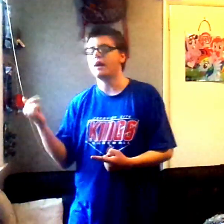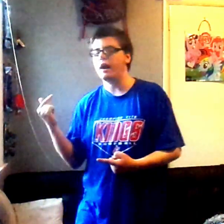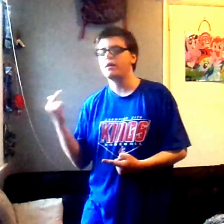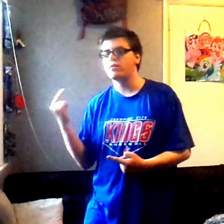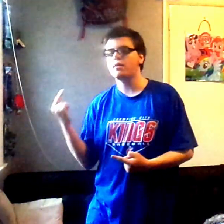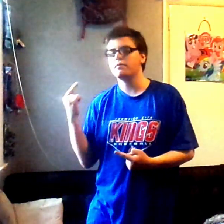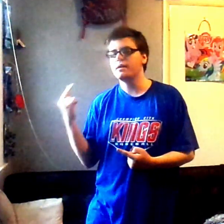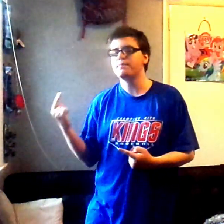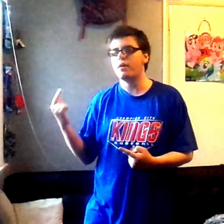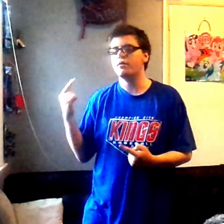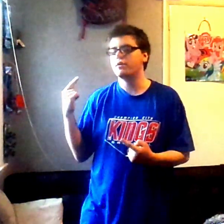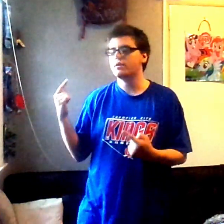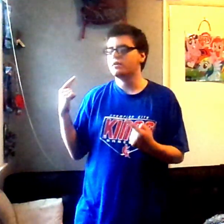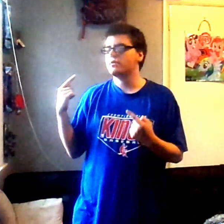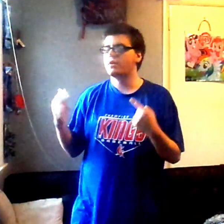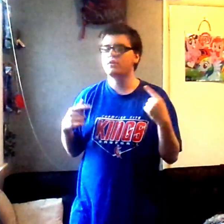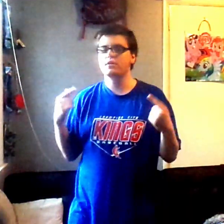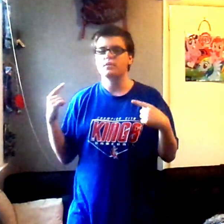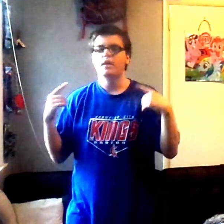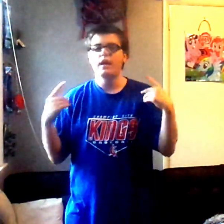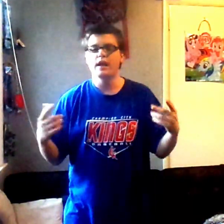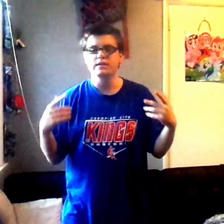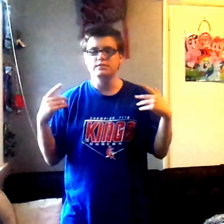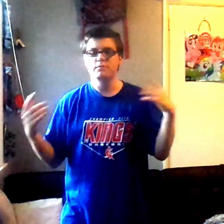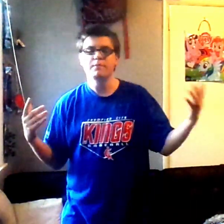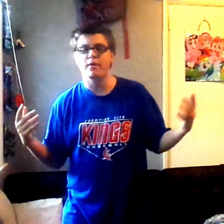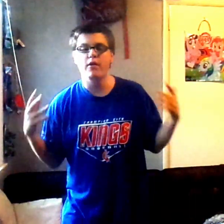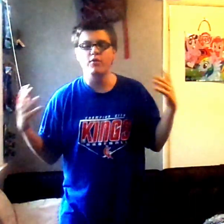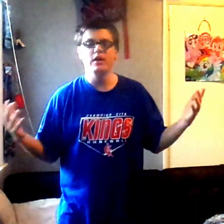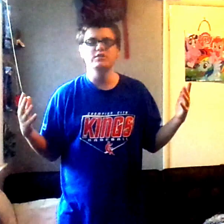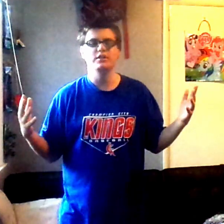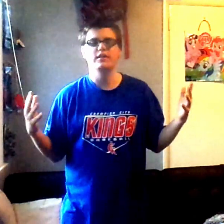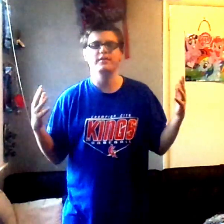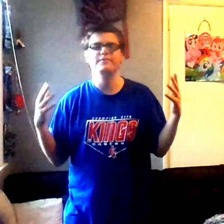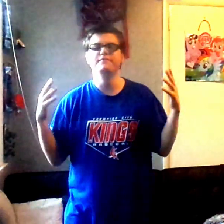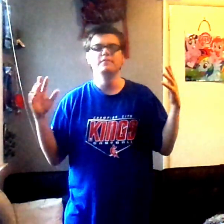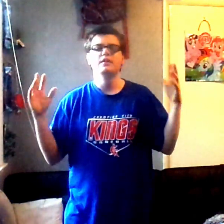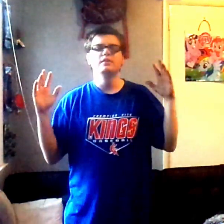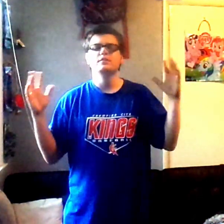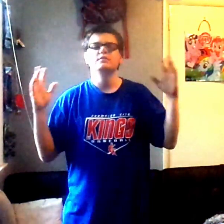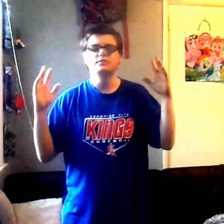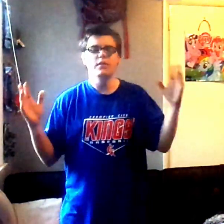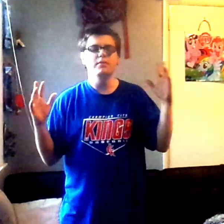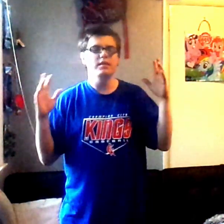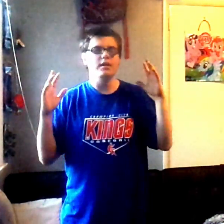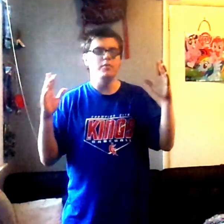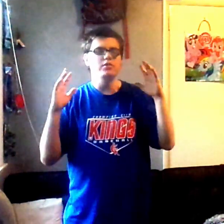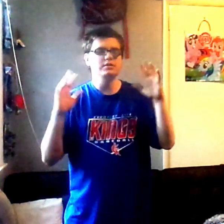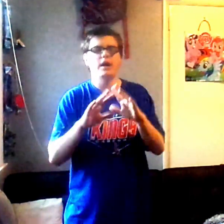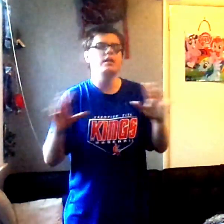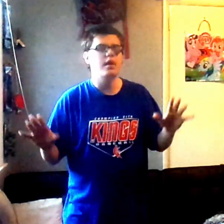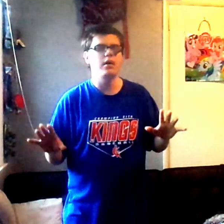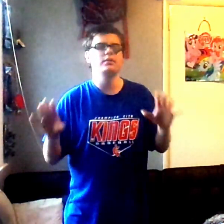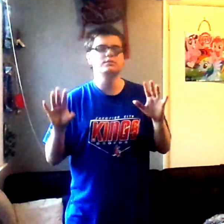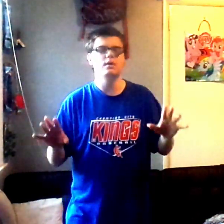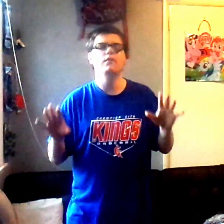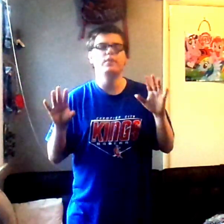iCarly meatball, where you can ask the meatball a question. And some of the most iconic stuff in